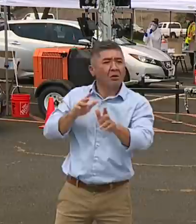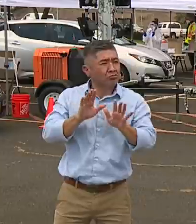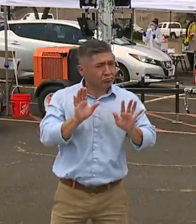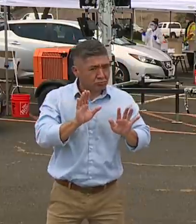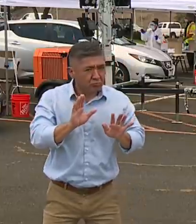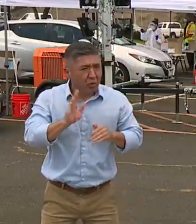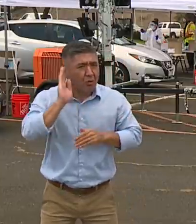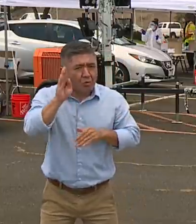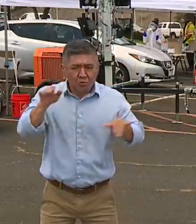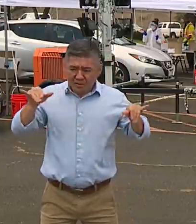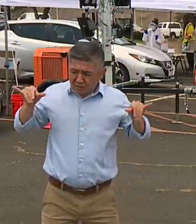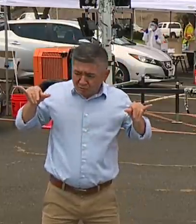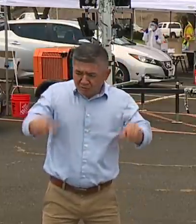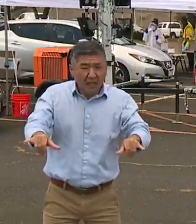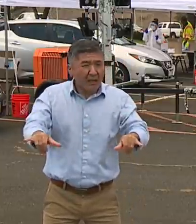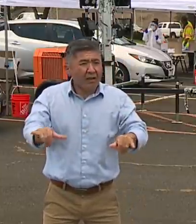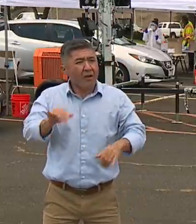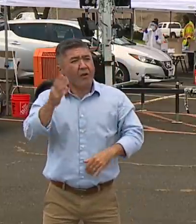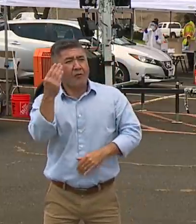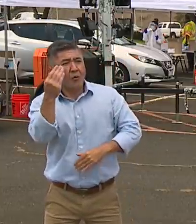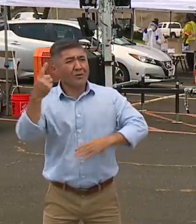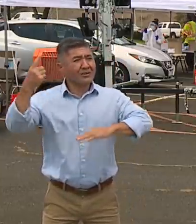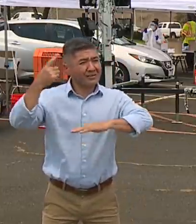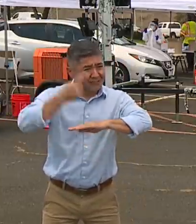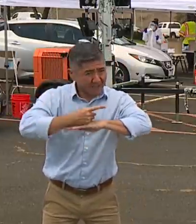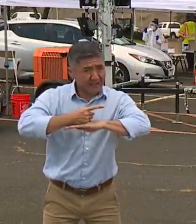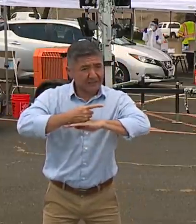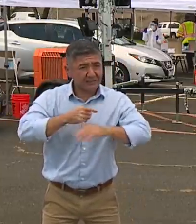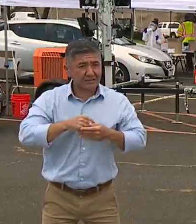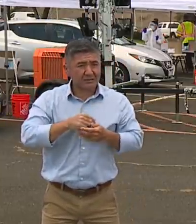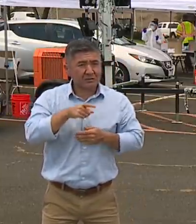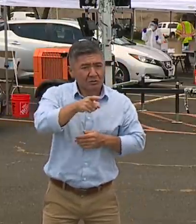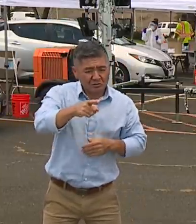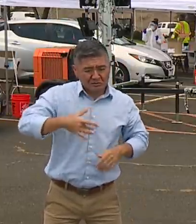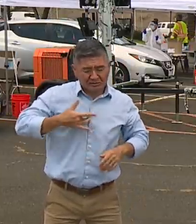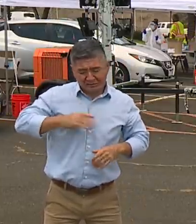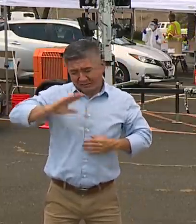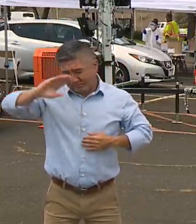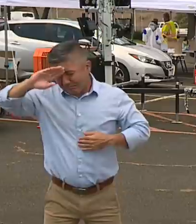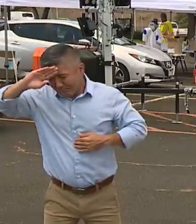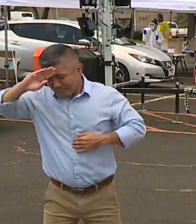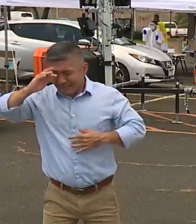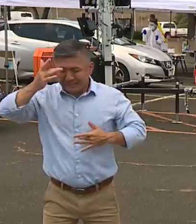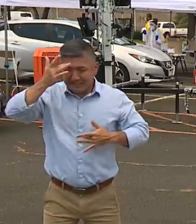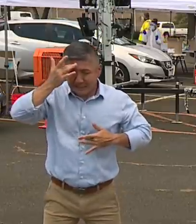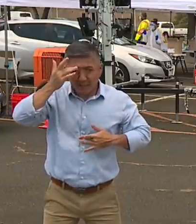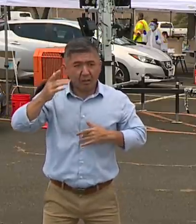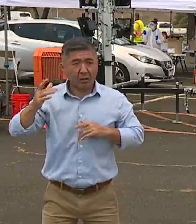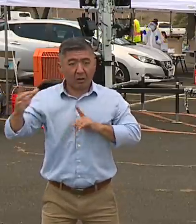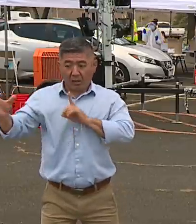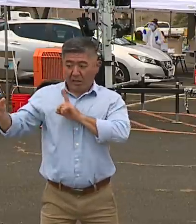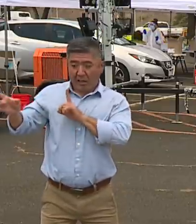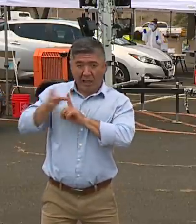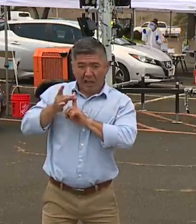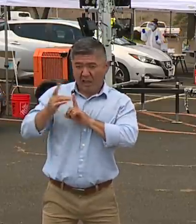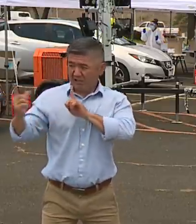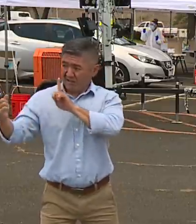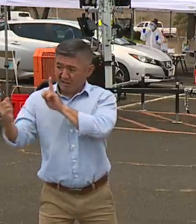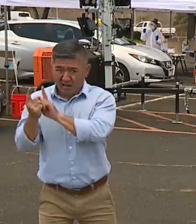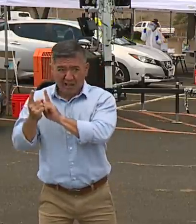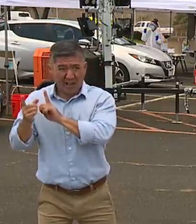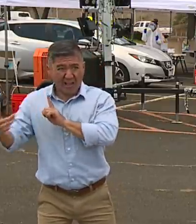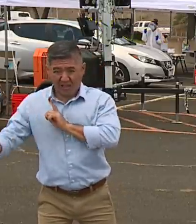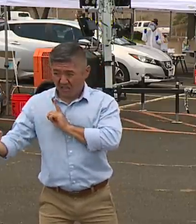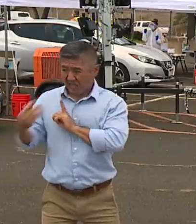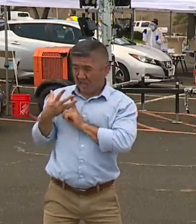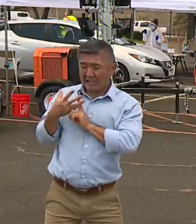for at least 14 days, so if you have symptoms or if you've been around someone who has COVID-19, call your